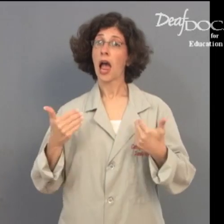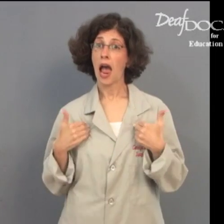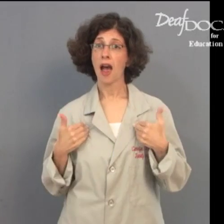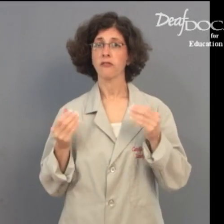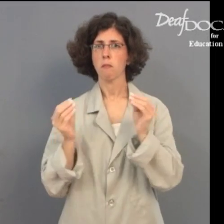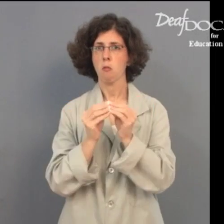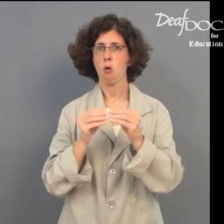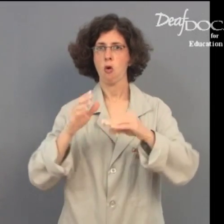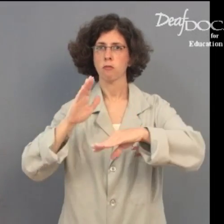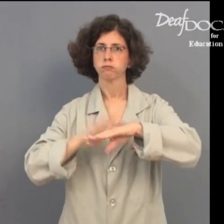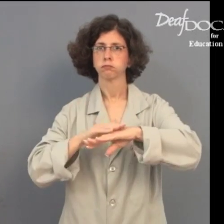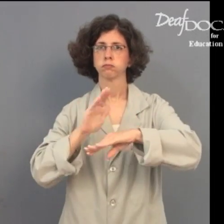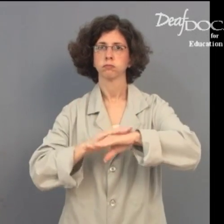There are more warnings.